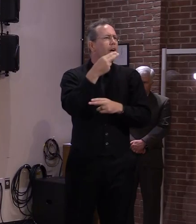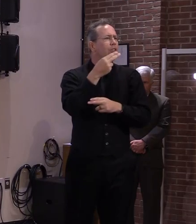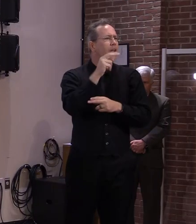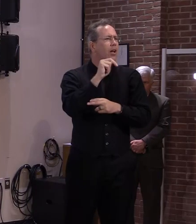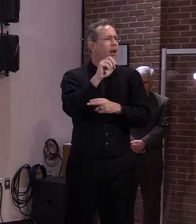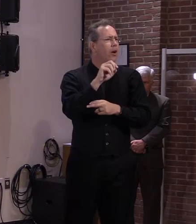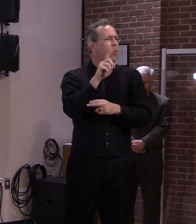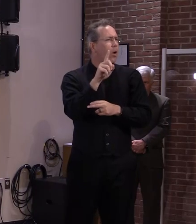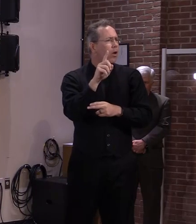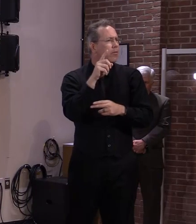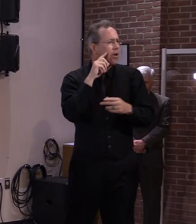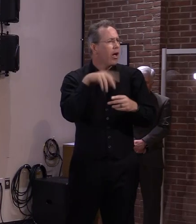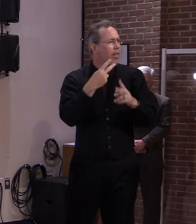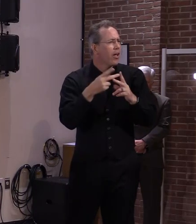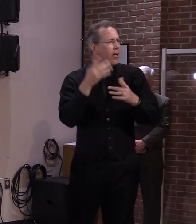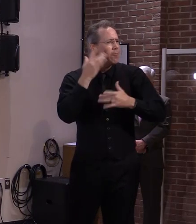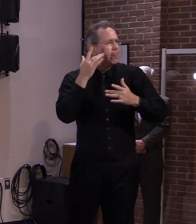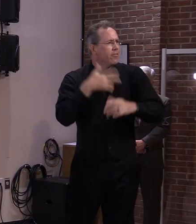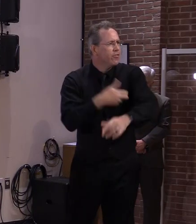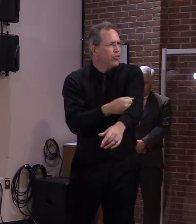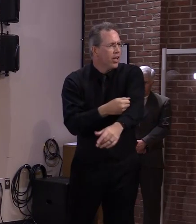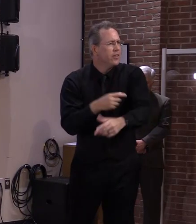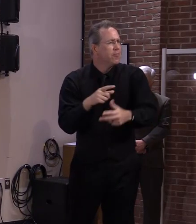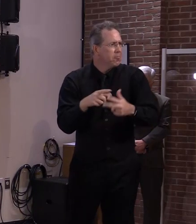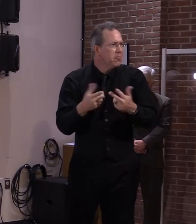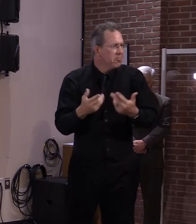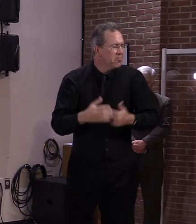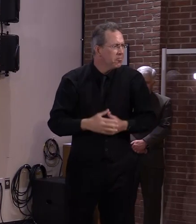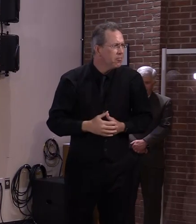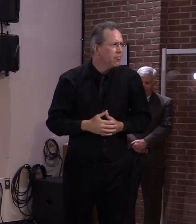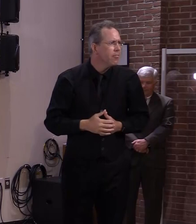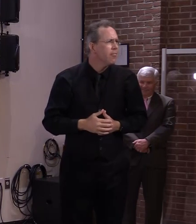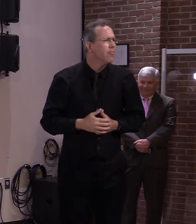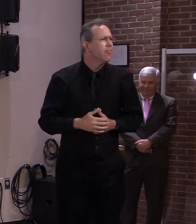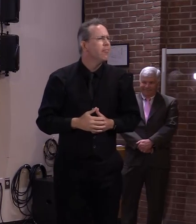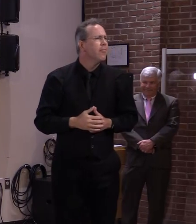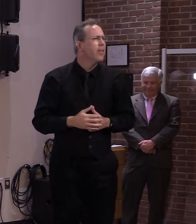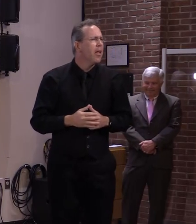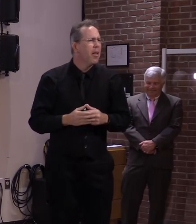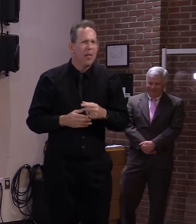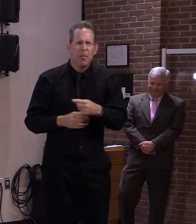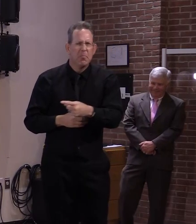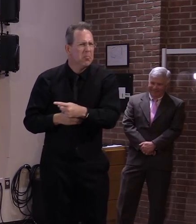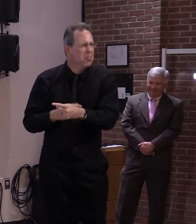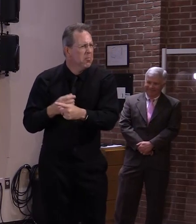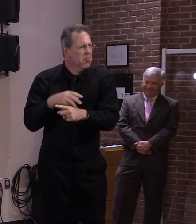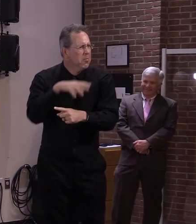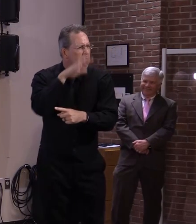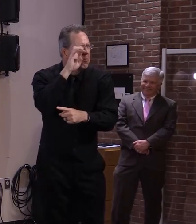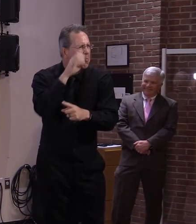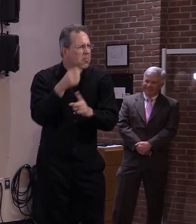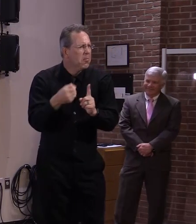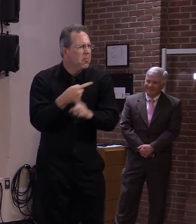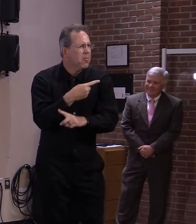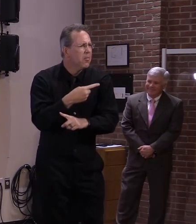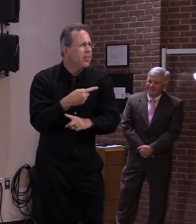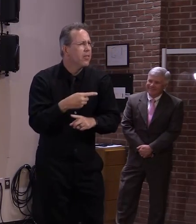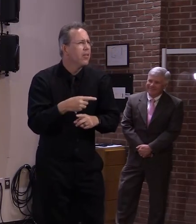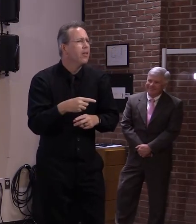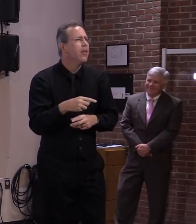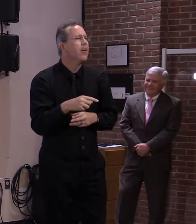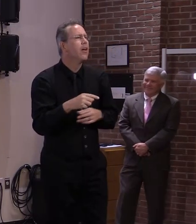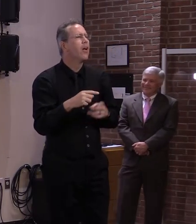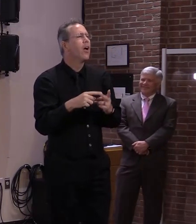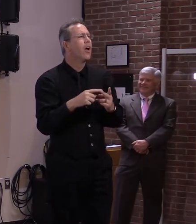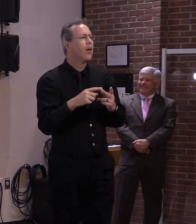I was just trying to determine who Willie is, but I guess it's Wilson Ring, correct? Wilson Ring, yeah. Ring, I didn't know he had